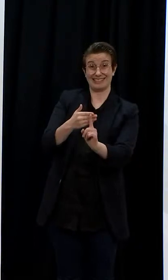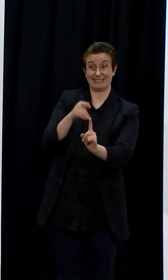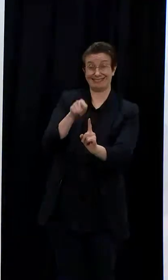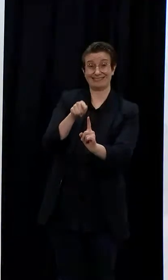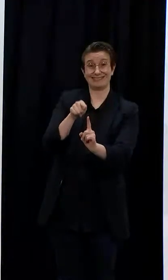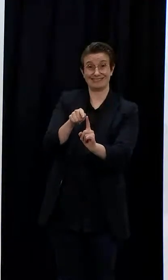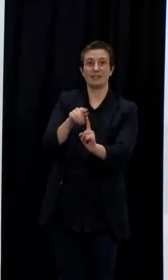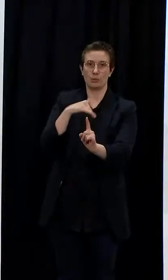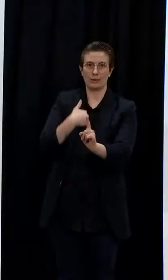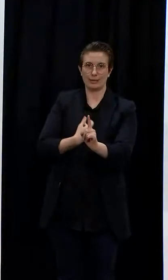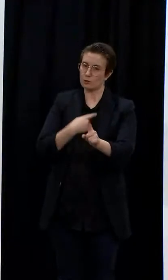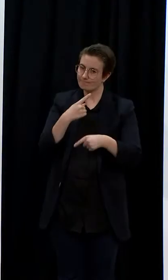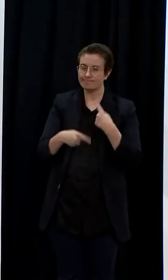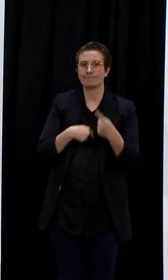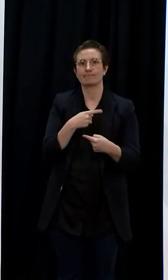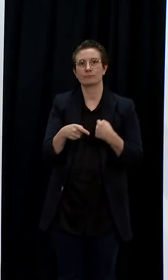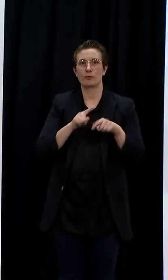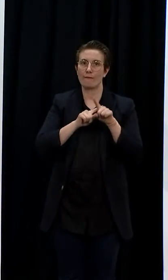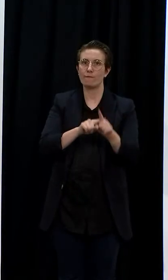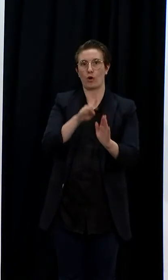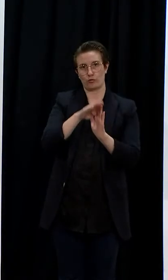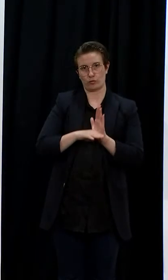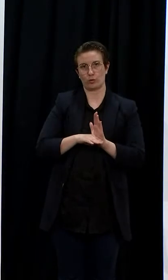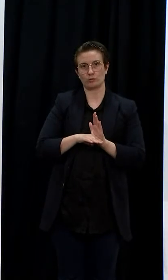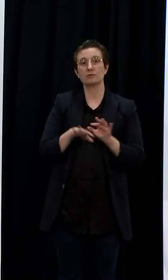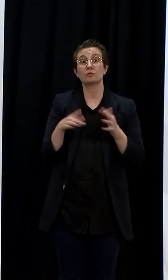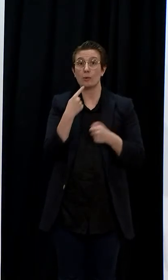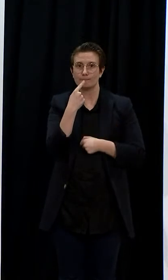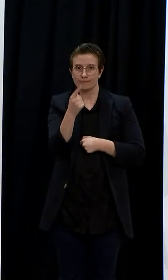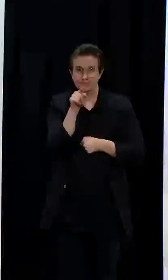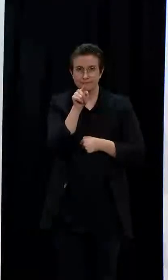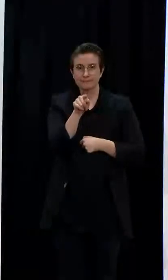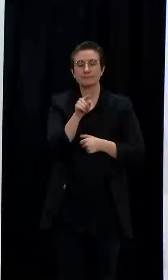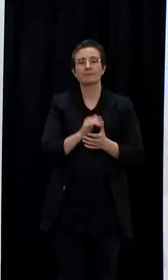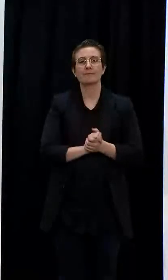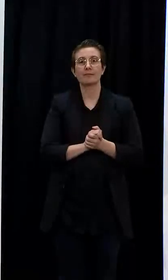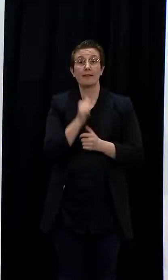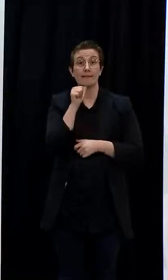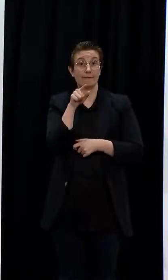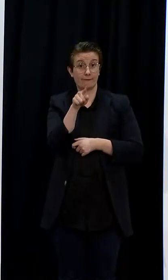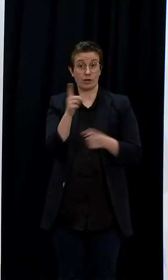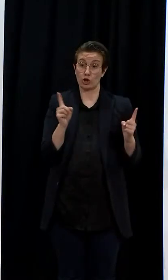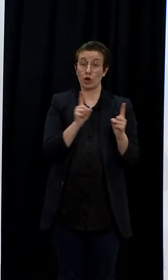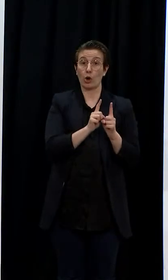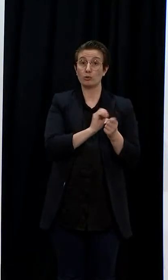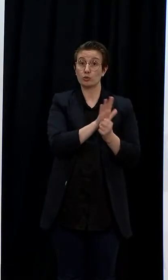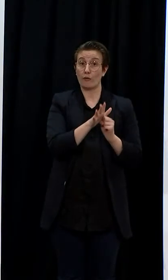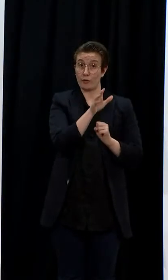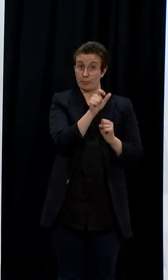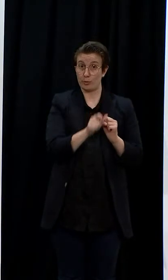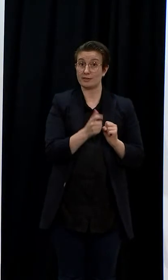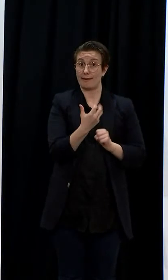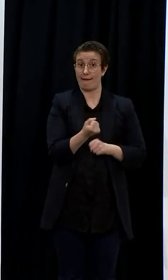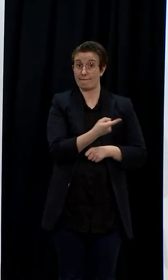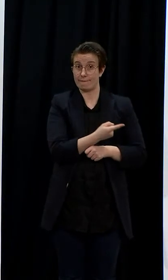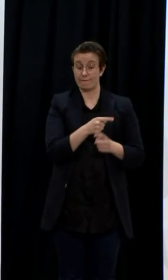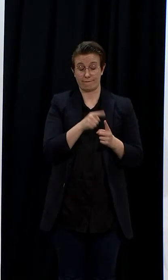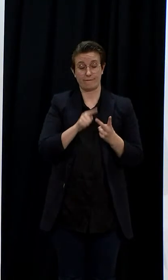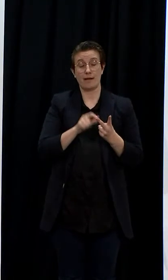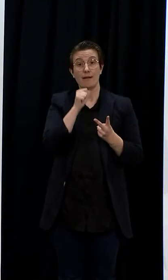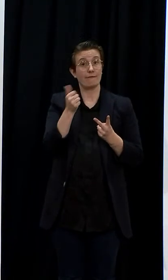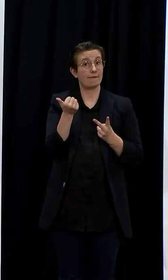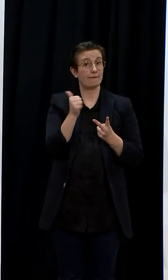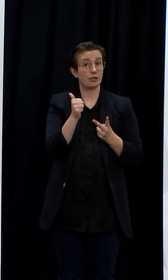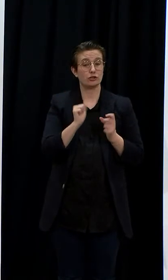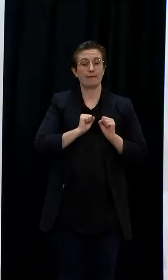This is where I want to add a message. If you are a contact, if you have been at a location of interest and advised to stay home